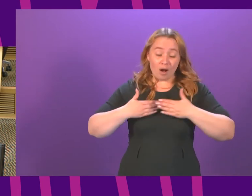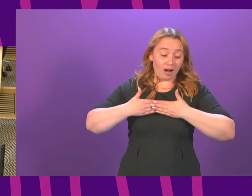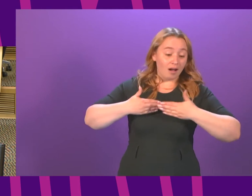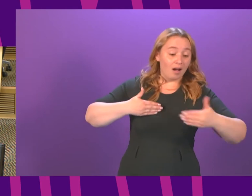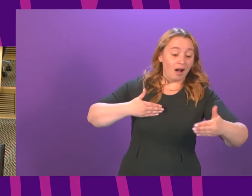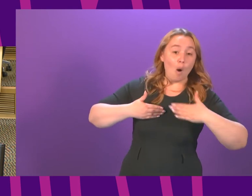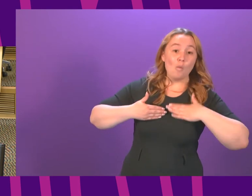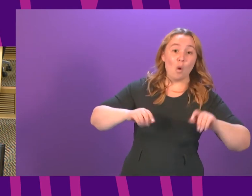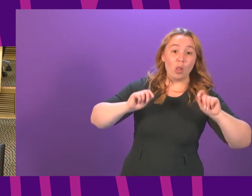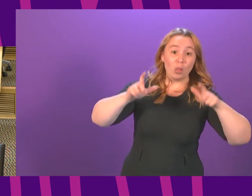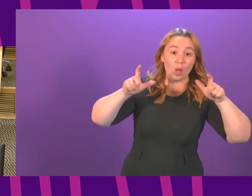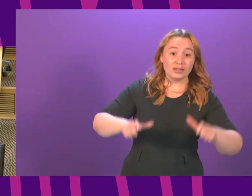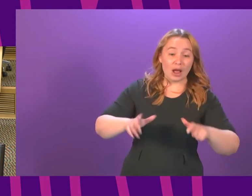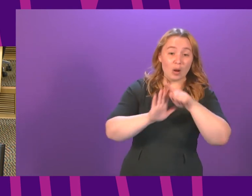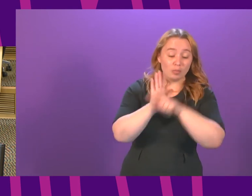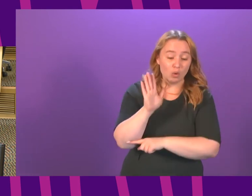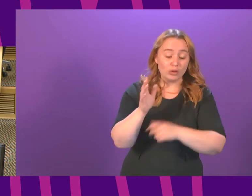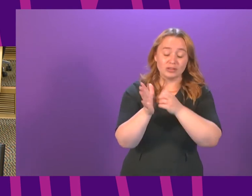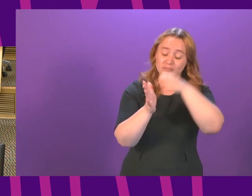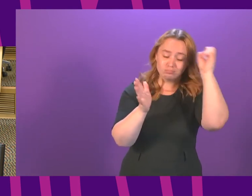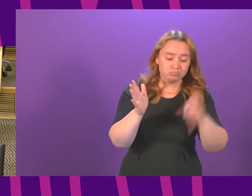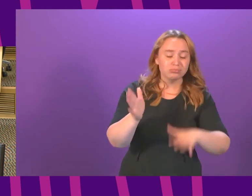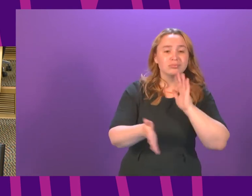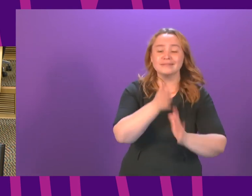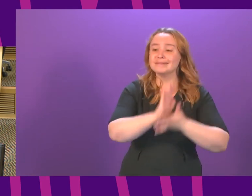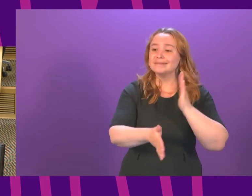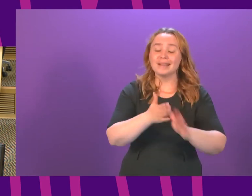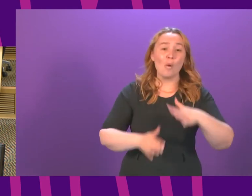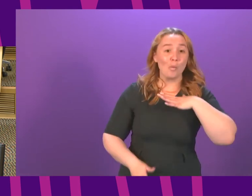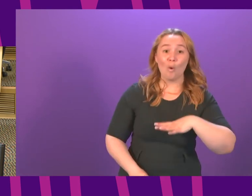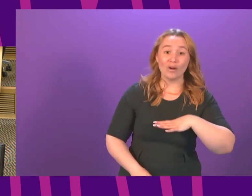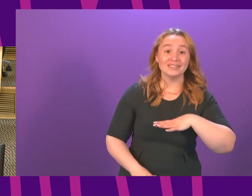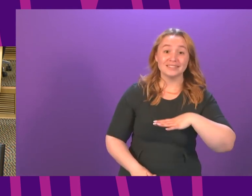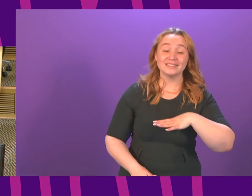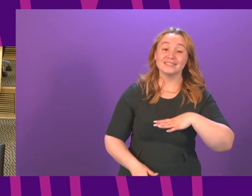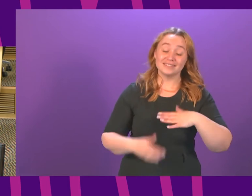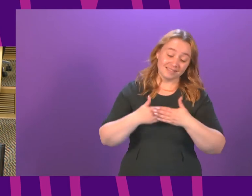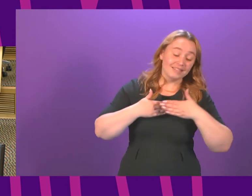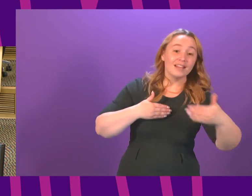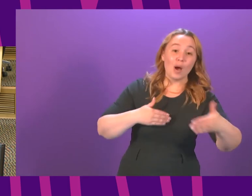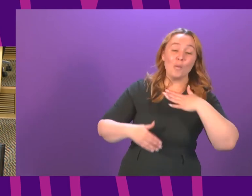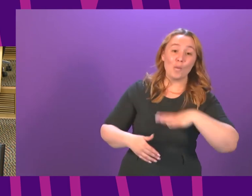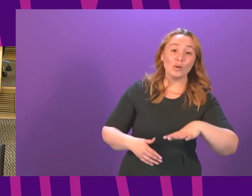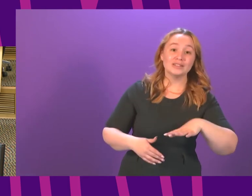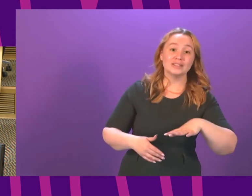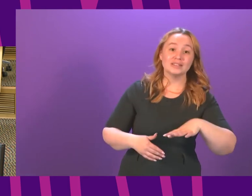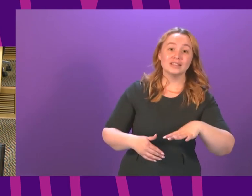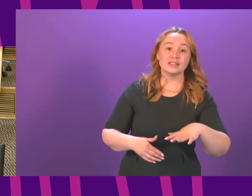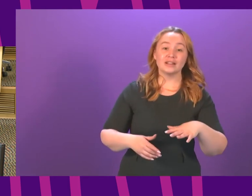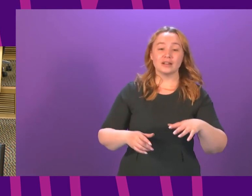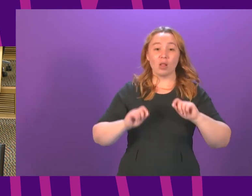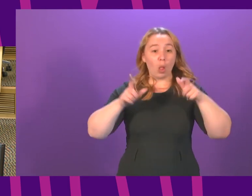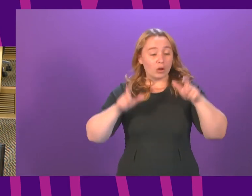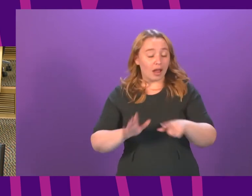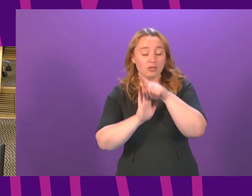anywhere in Scotland there is no part of me that wants to hold us back from that for a single second longer than is